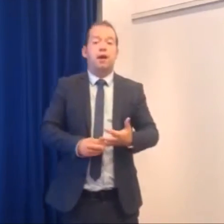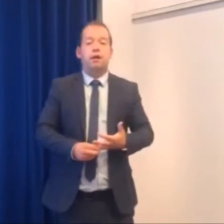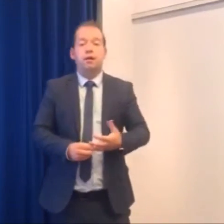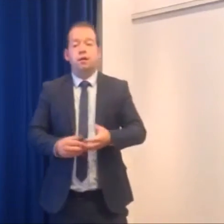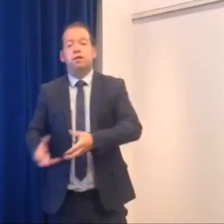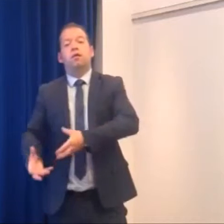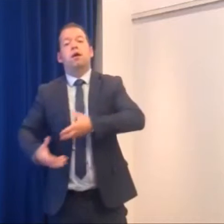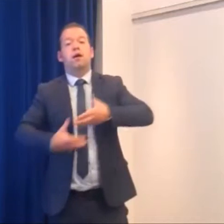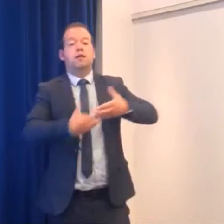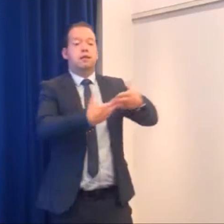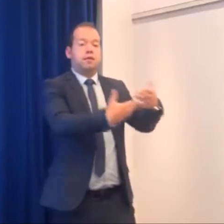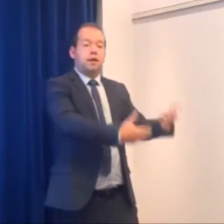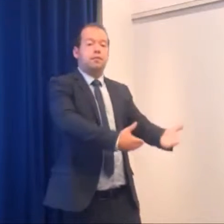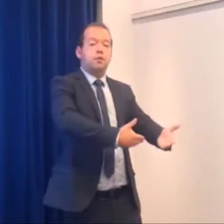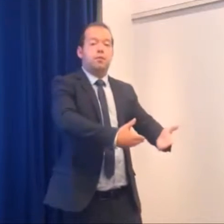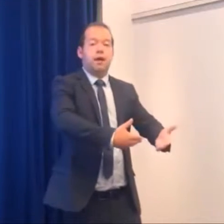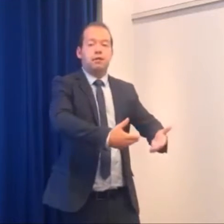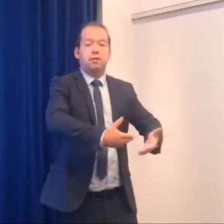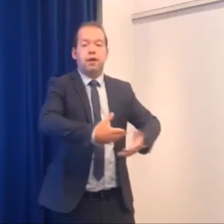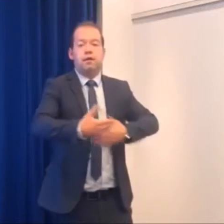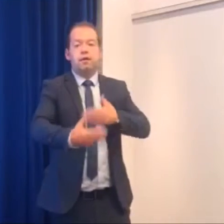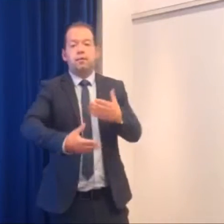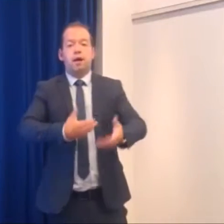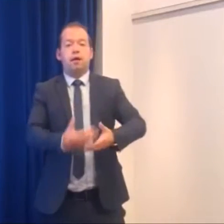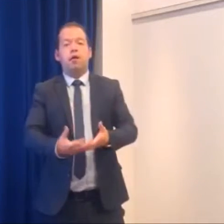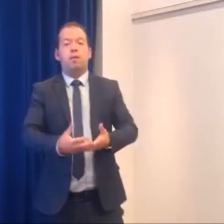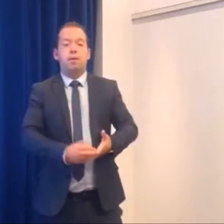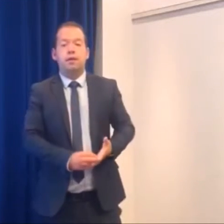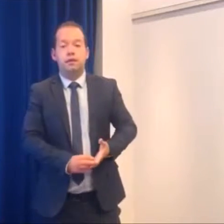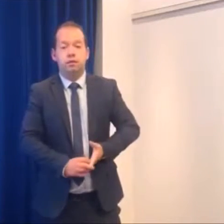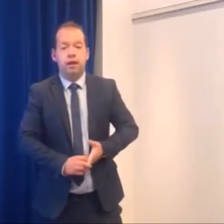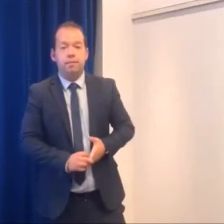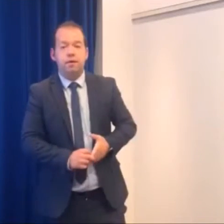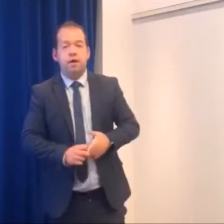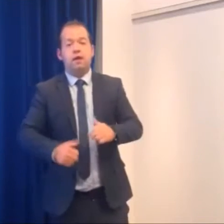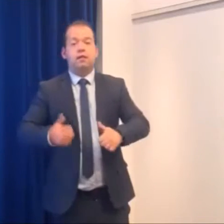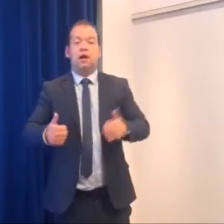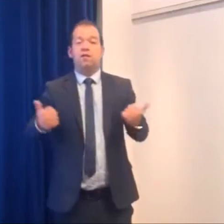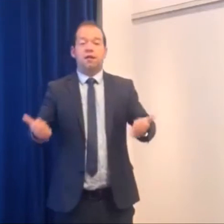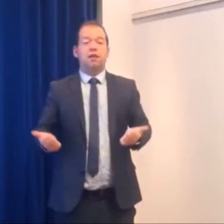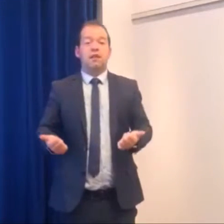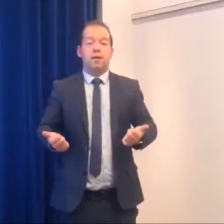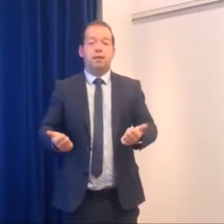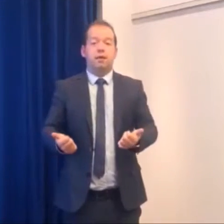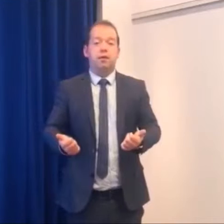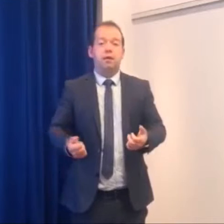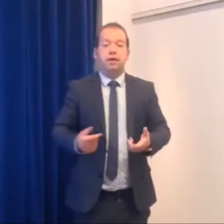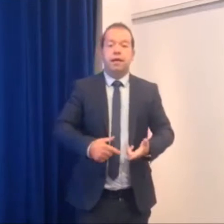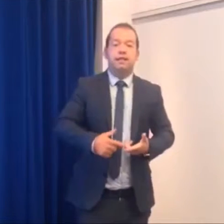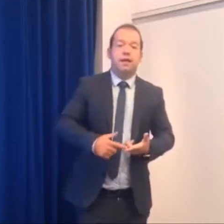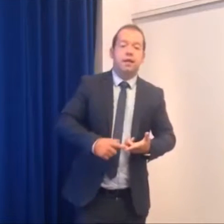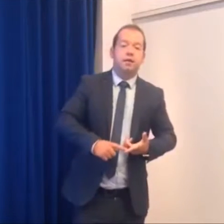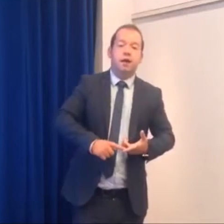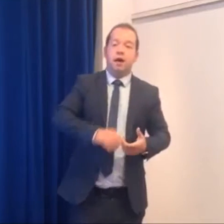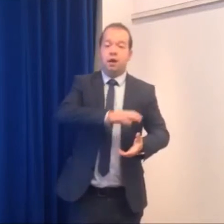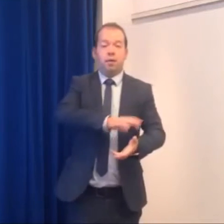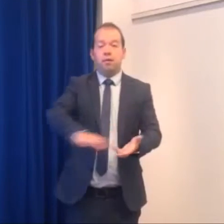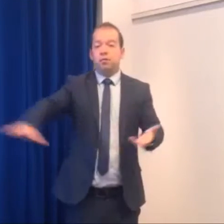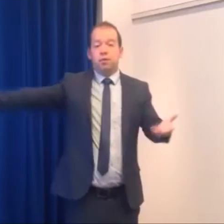art you know I still have time to jump back to him then find out a couple of pieces with him and he's confident he's happy you know next day then I'll probably just